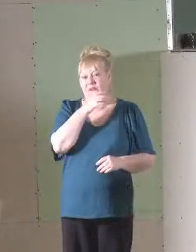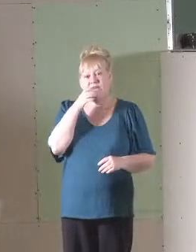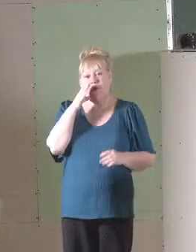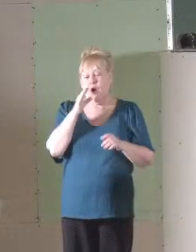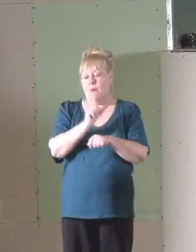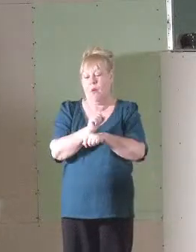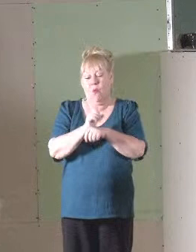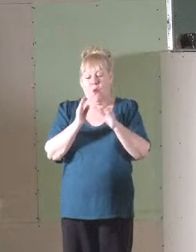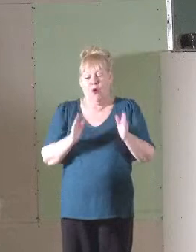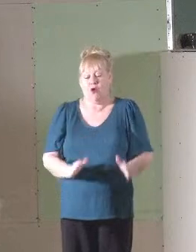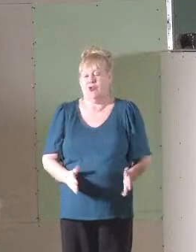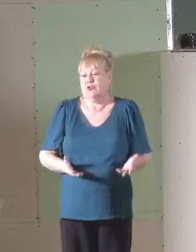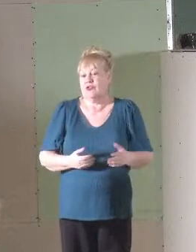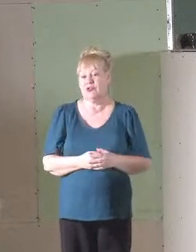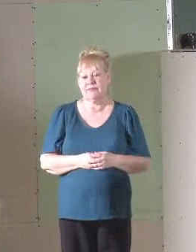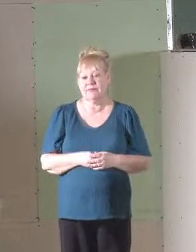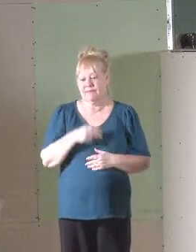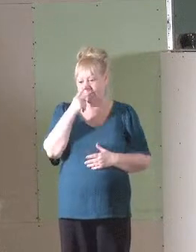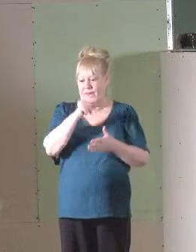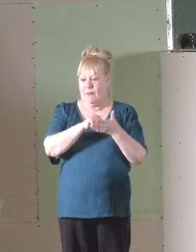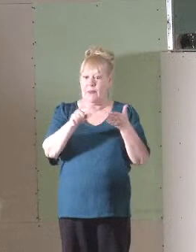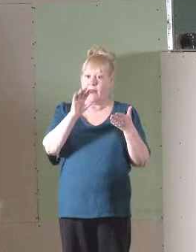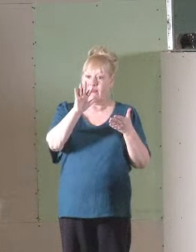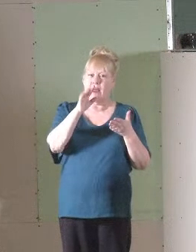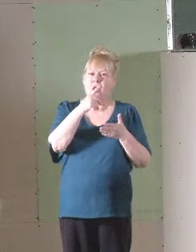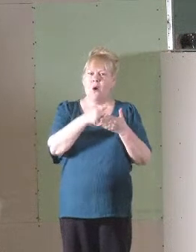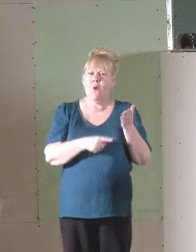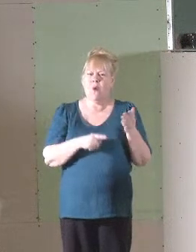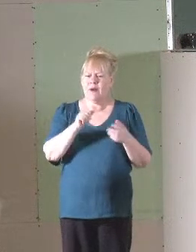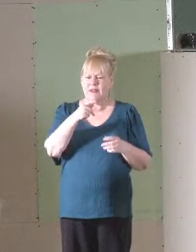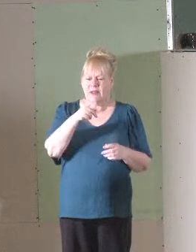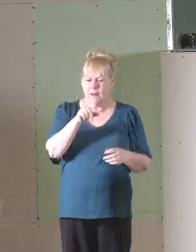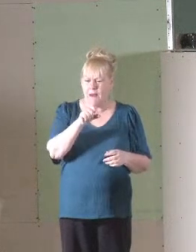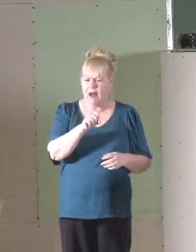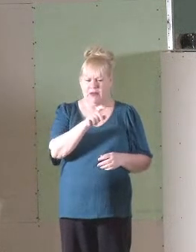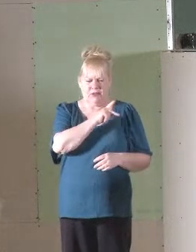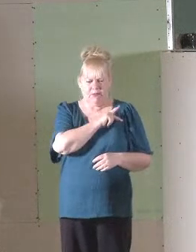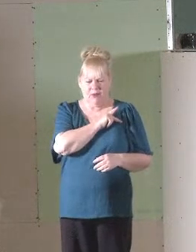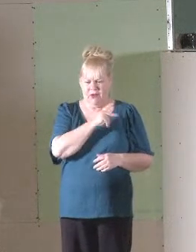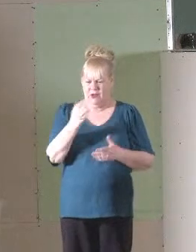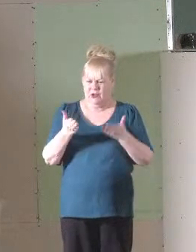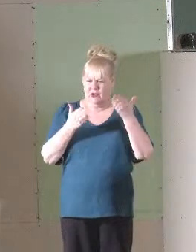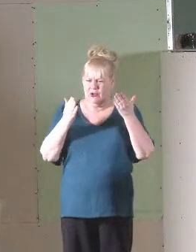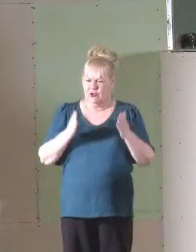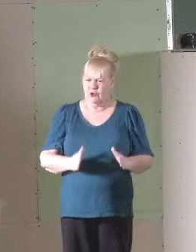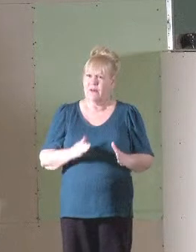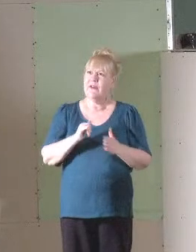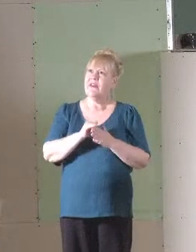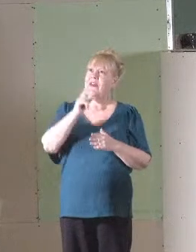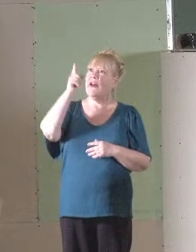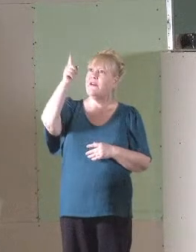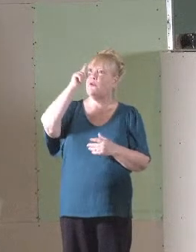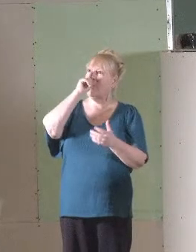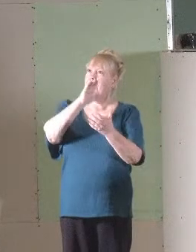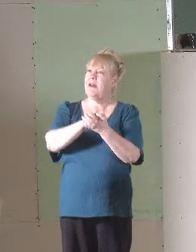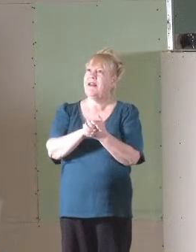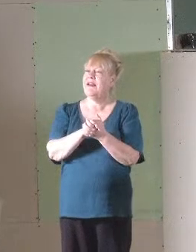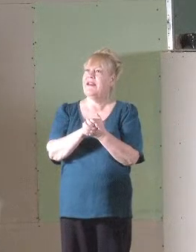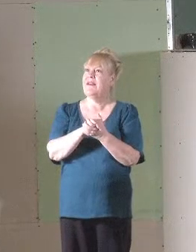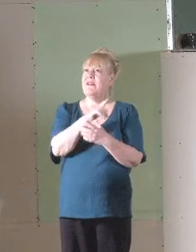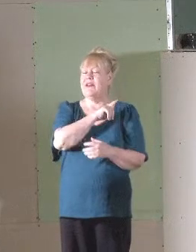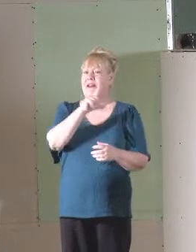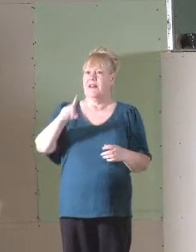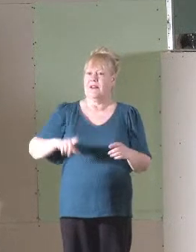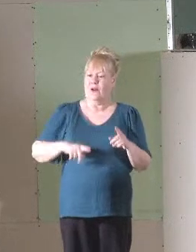workers. Look again at verse 5. What then is Apollos? What is Paul? Servants through whom you have believed, as the Lord